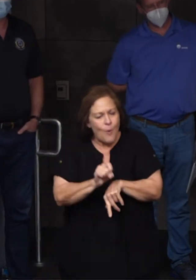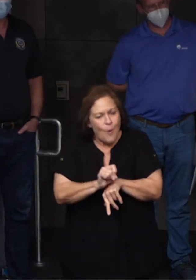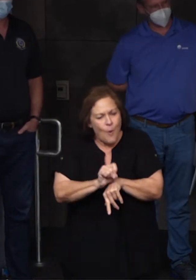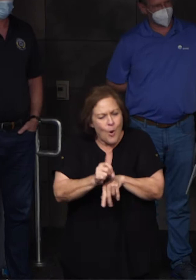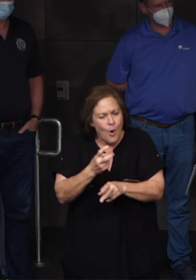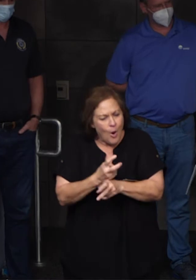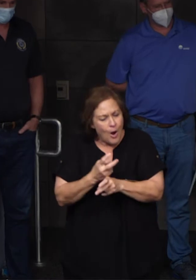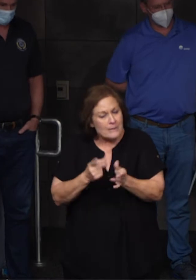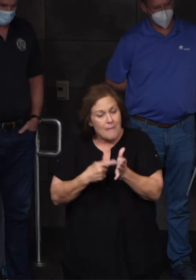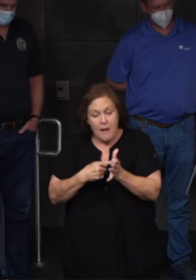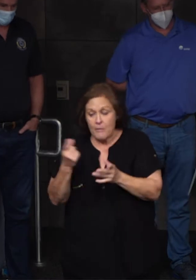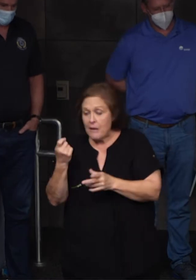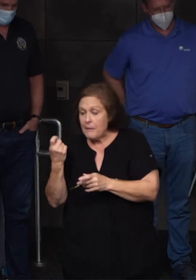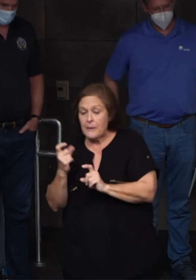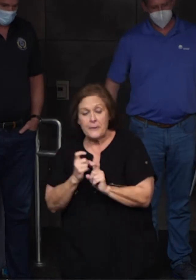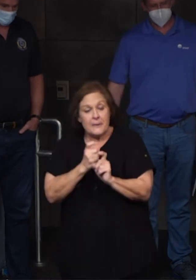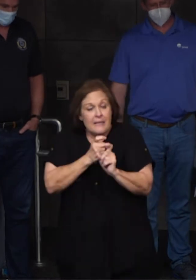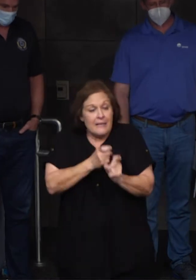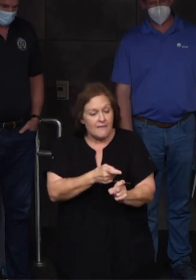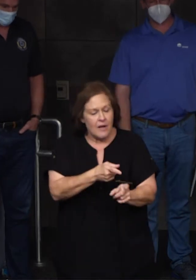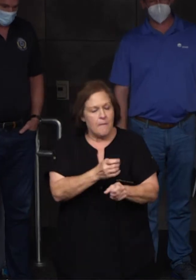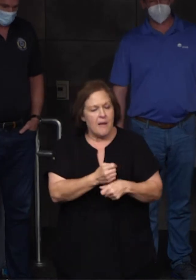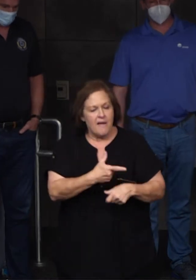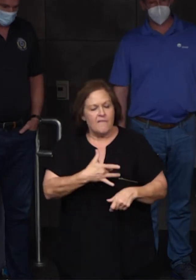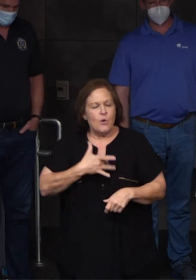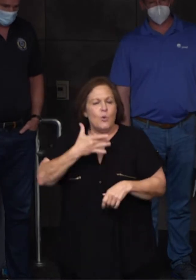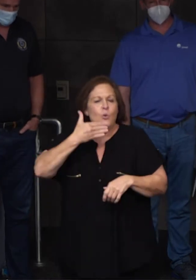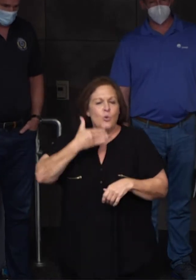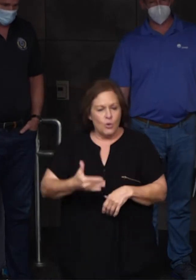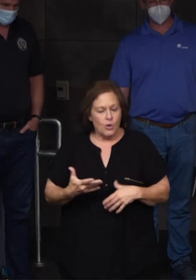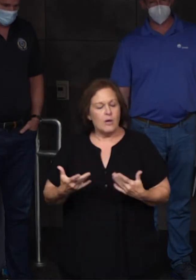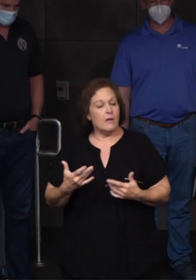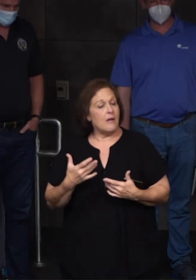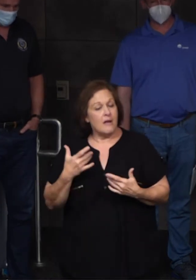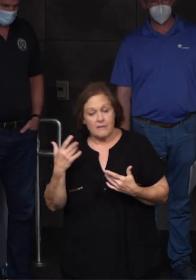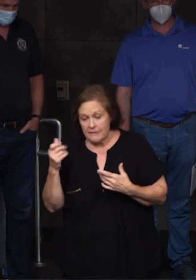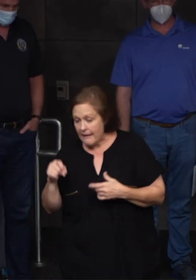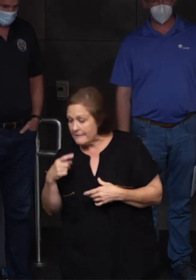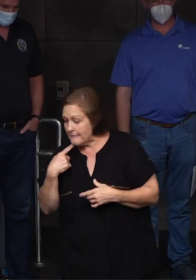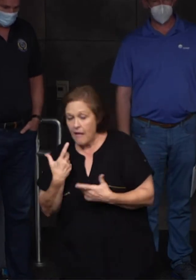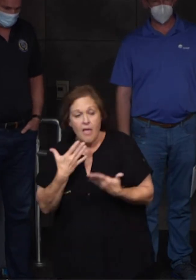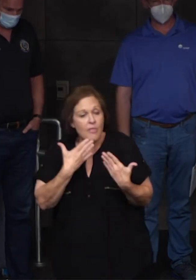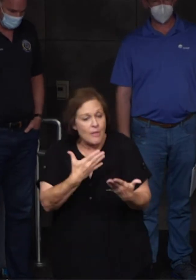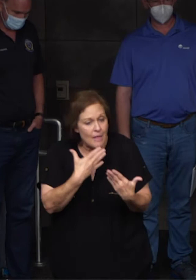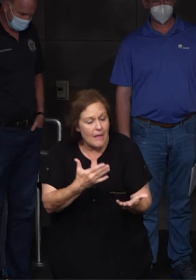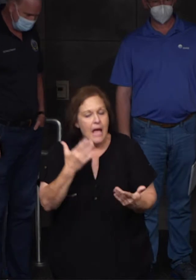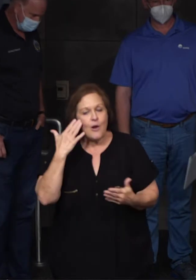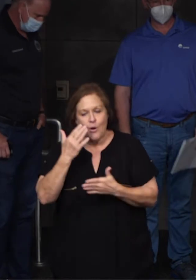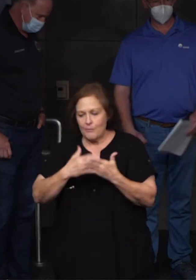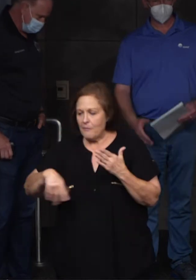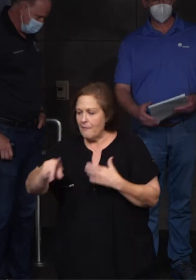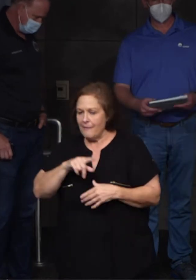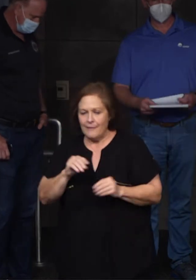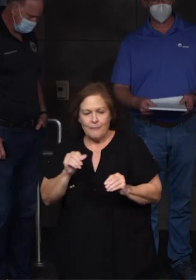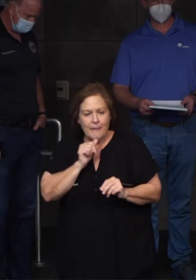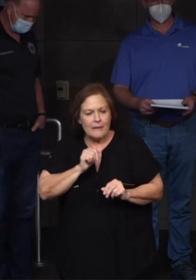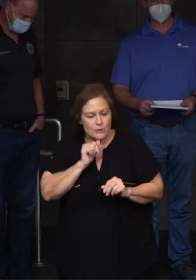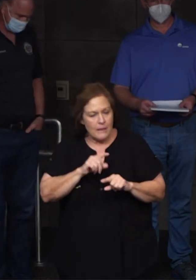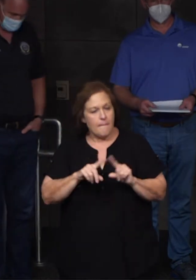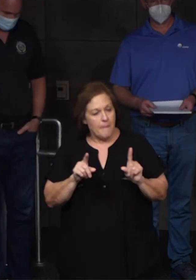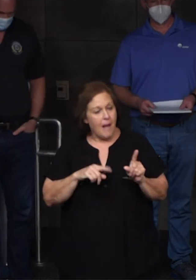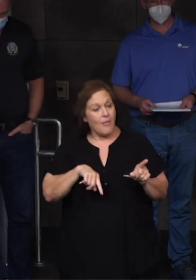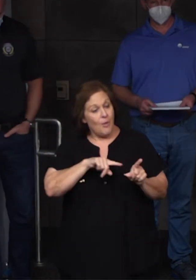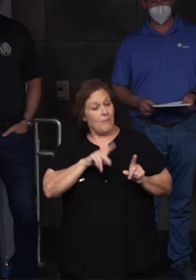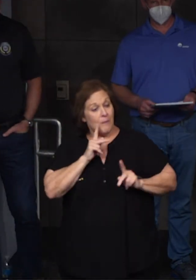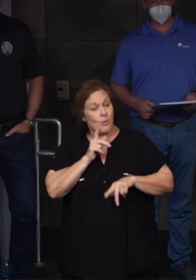can live someone's day and keep them going. A thank you would be nice. I know people are impatient, but our people